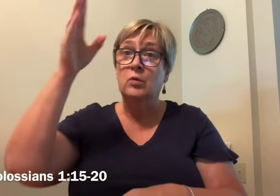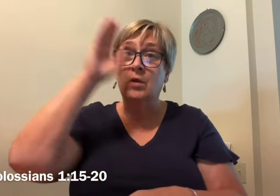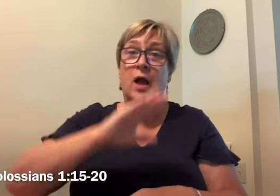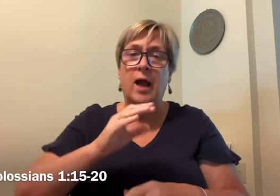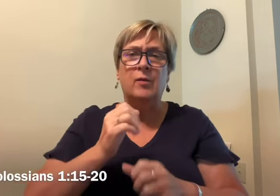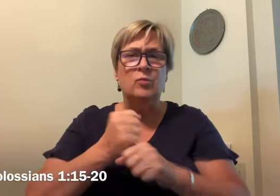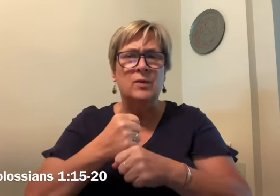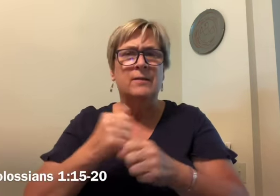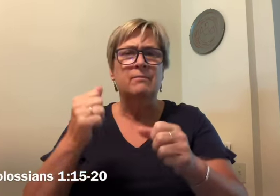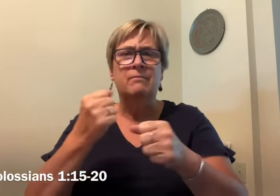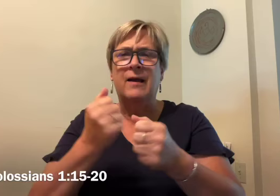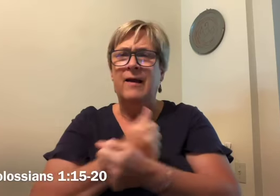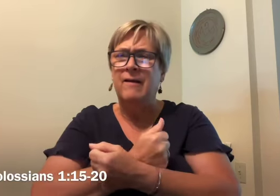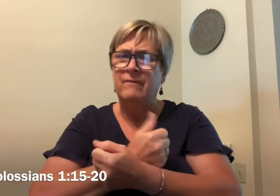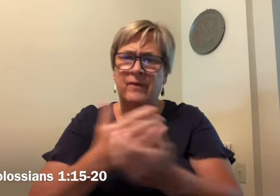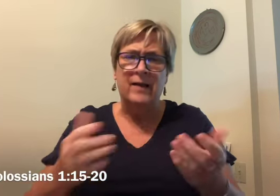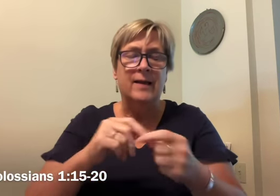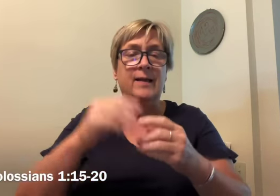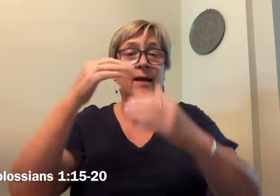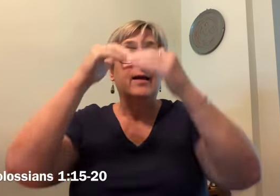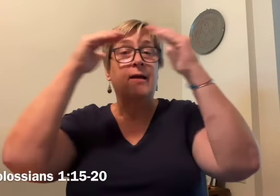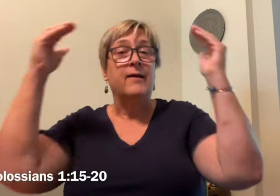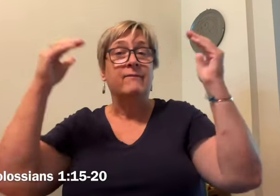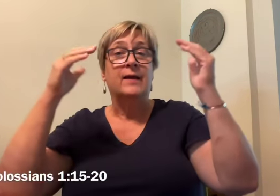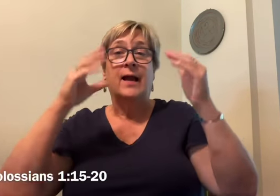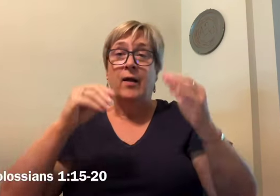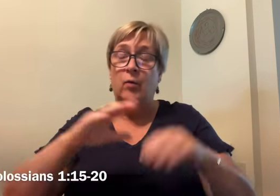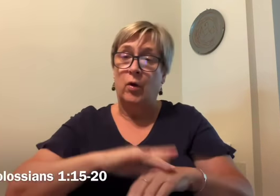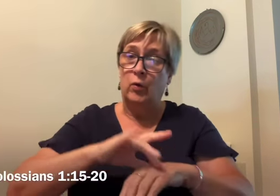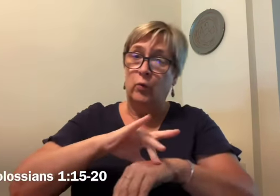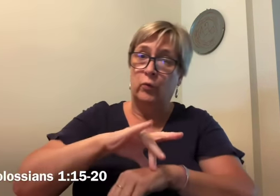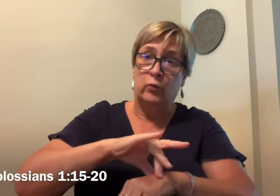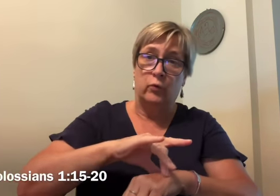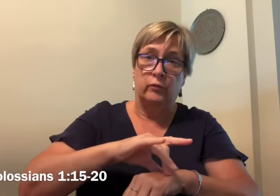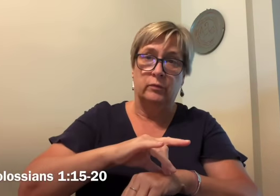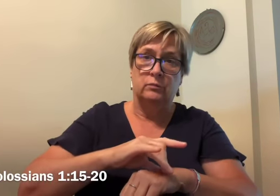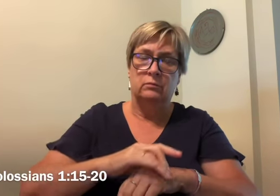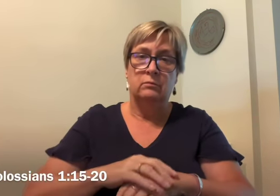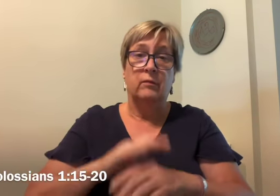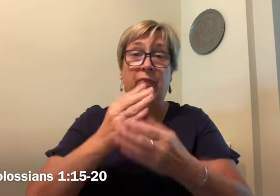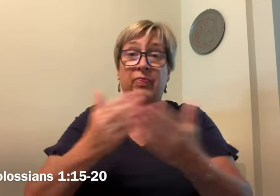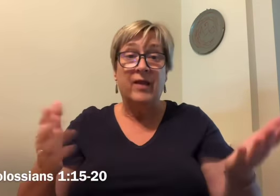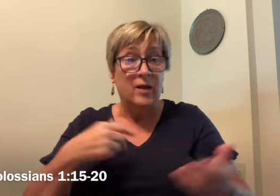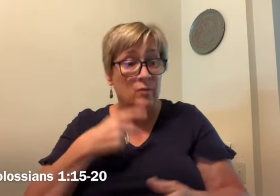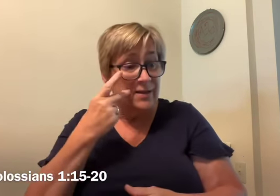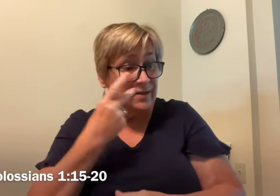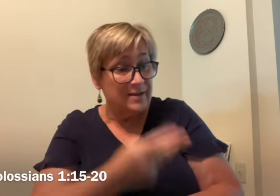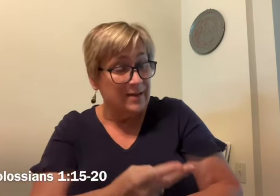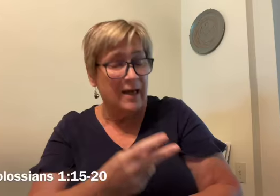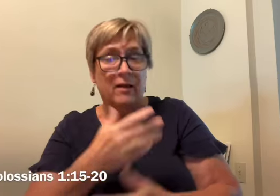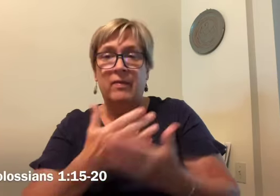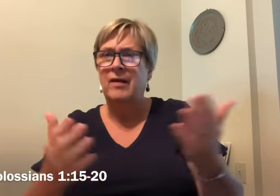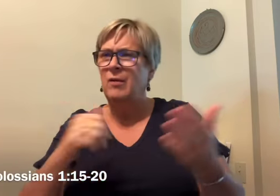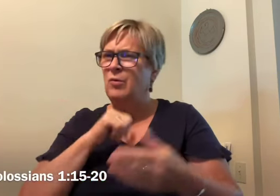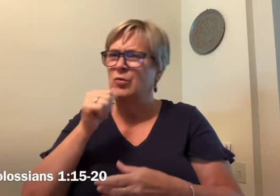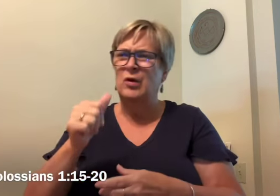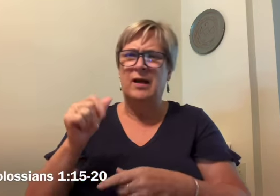For in him were created all things in heaven and on earth, the visible and the